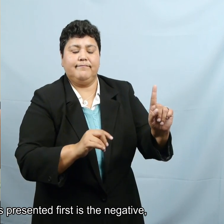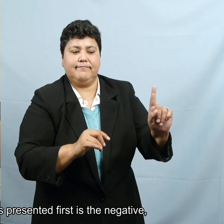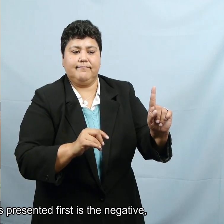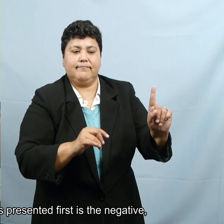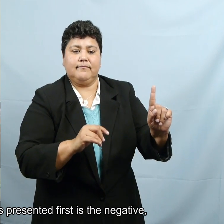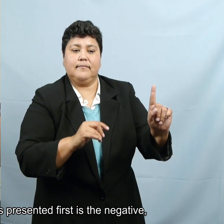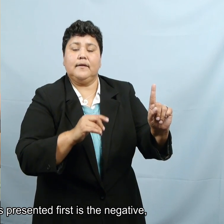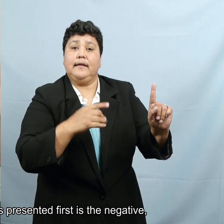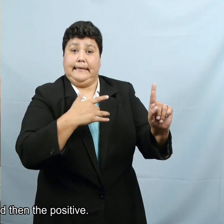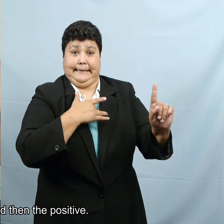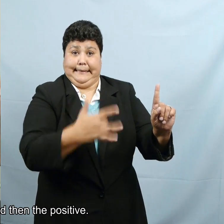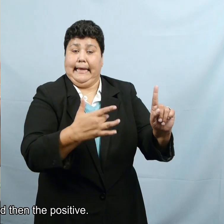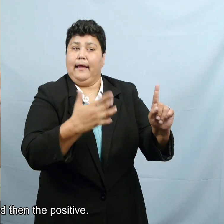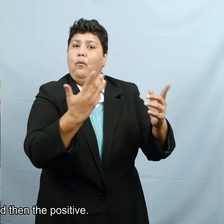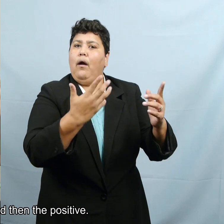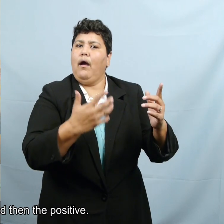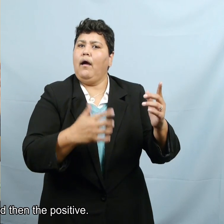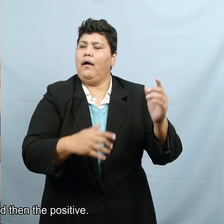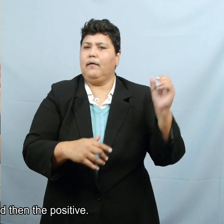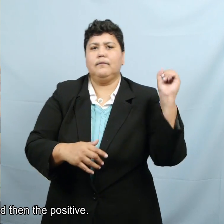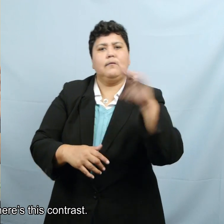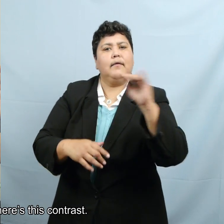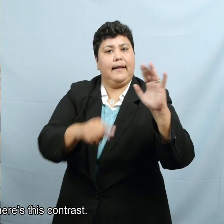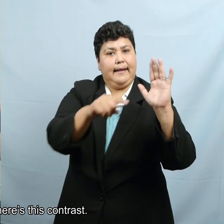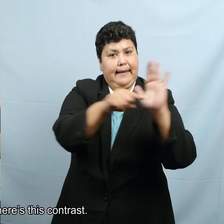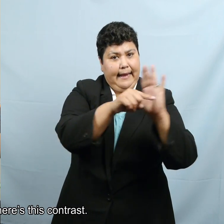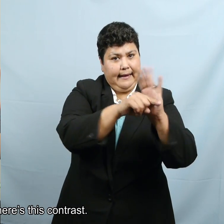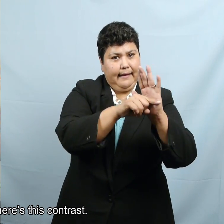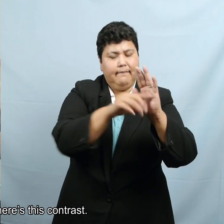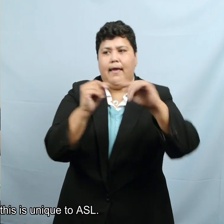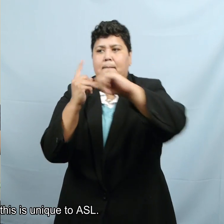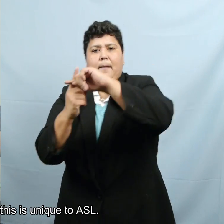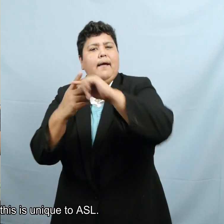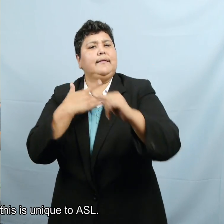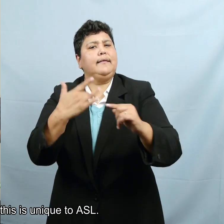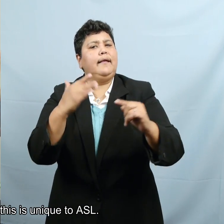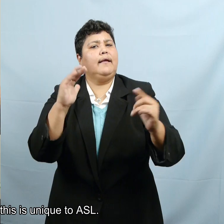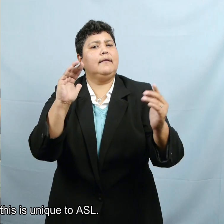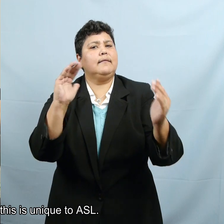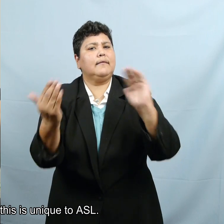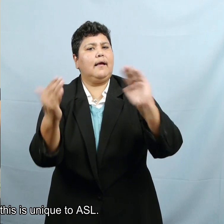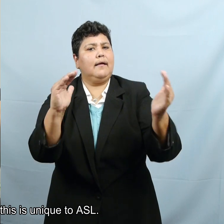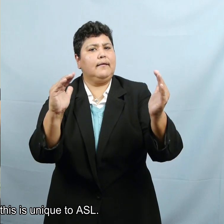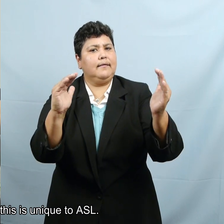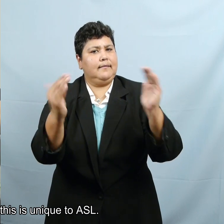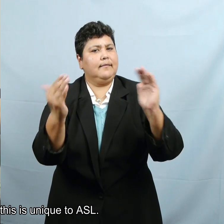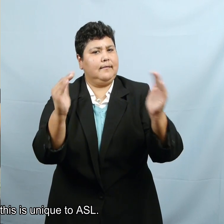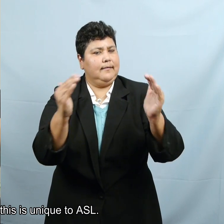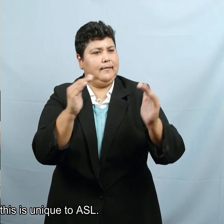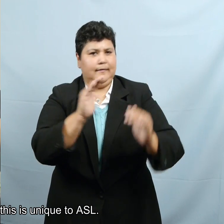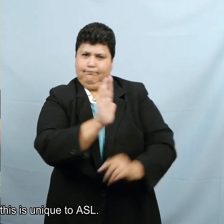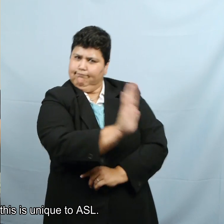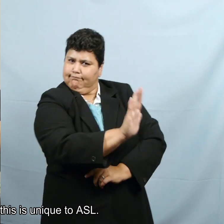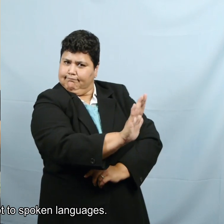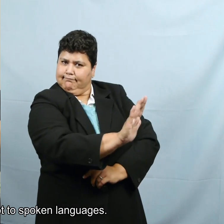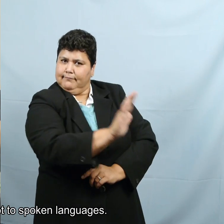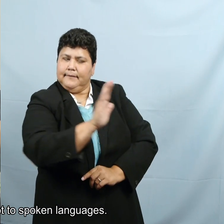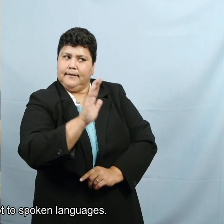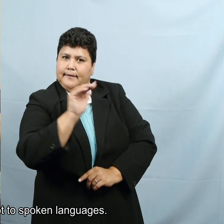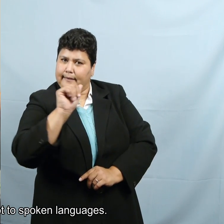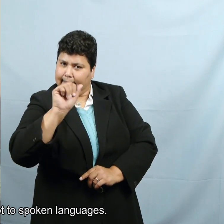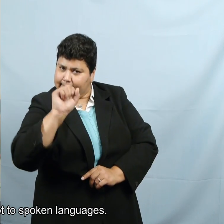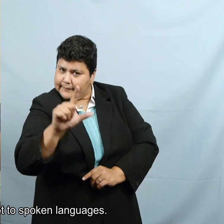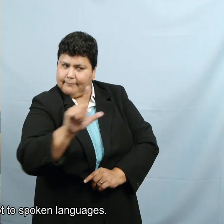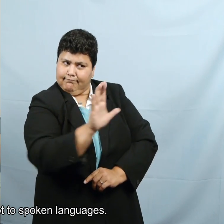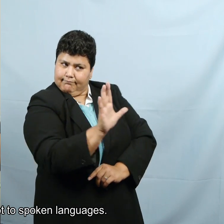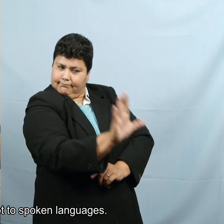presented first is the negatives and then the positives. There's this contrast. And this is... is to ASL.